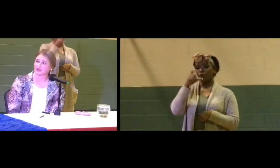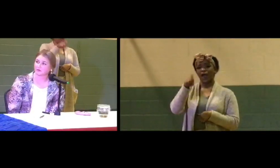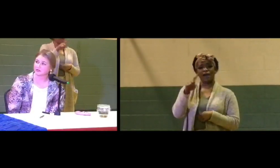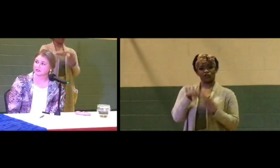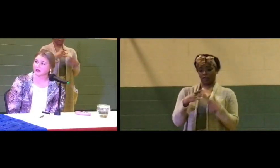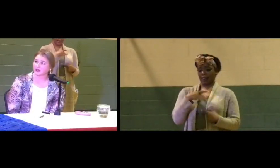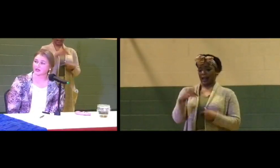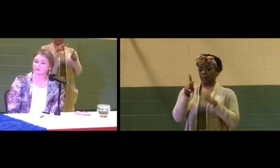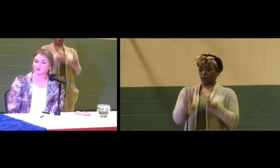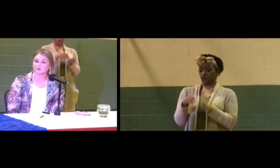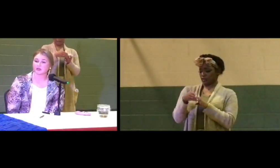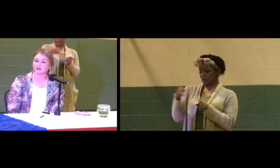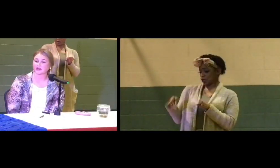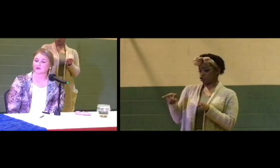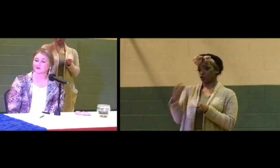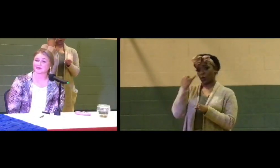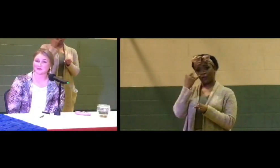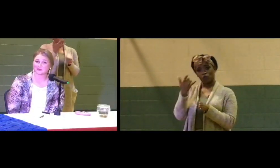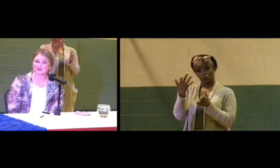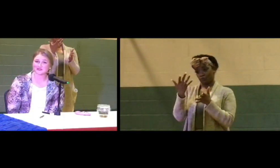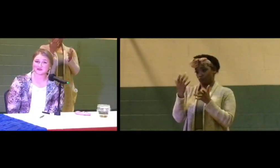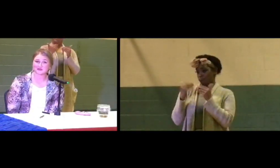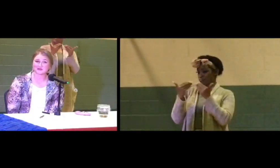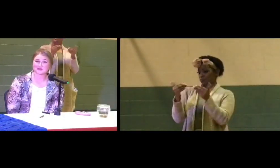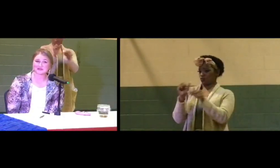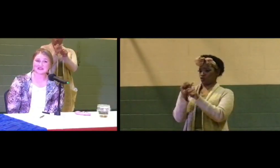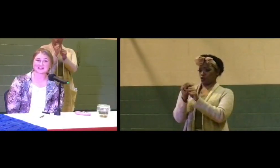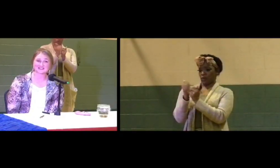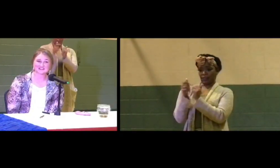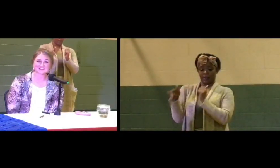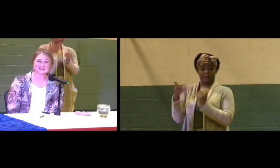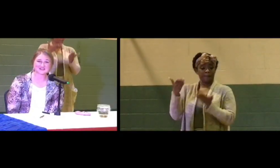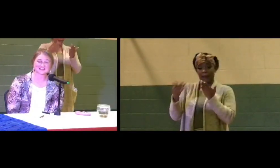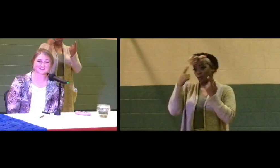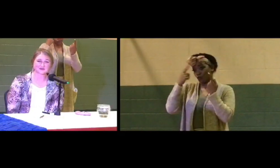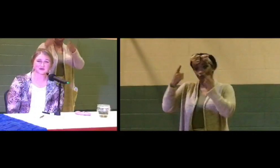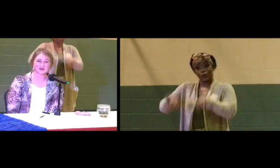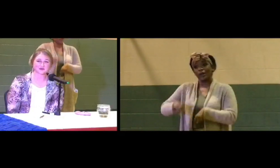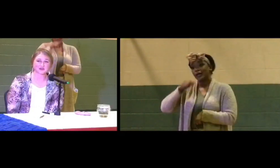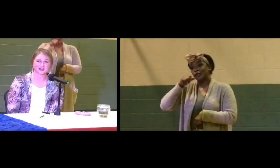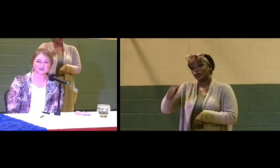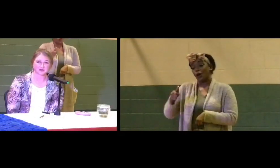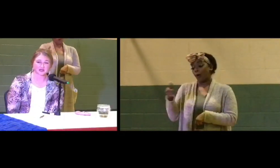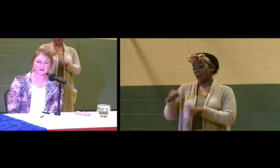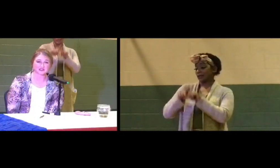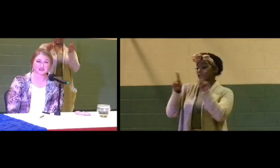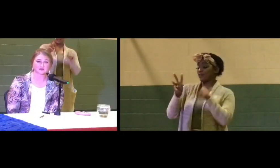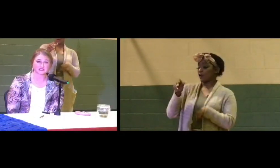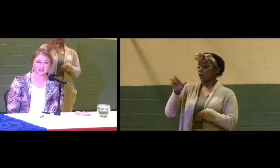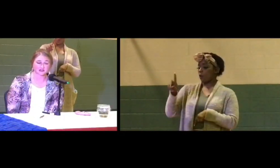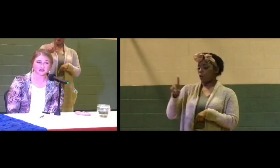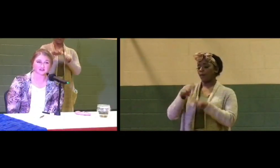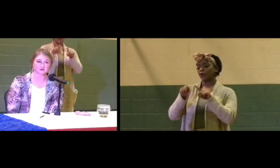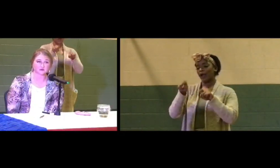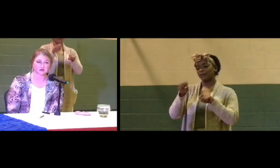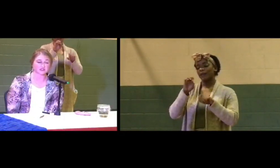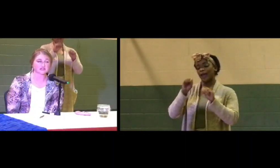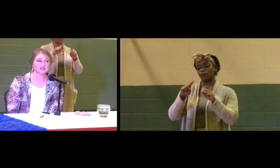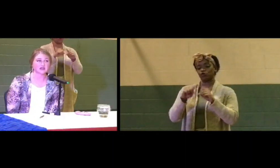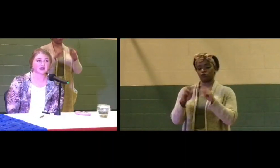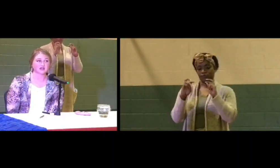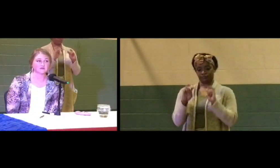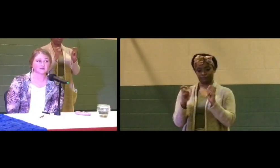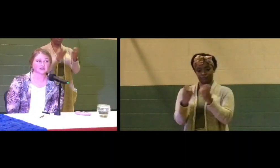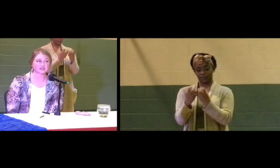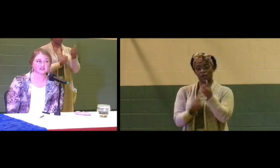to work with them. So you may not agree with the person who is sitting next to you in a different ward, but you have to be able to come together and support